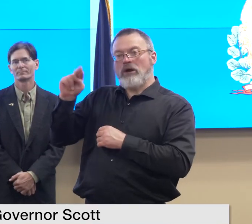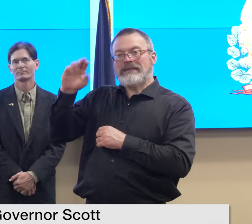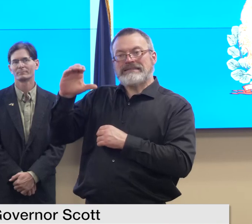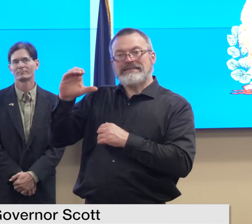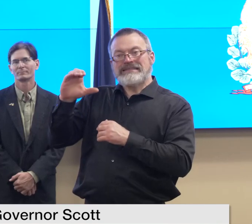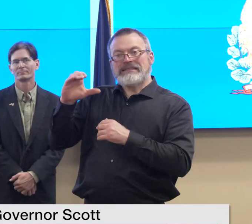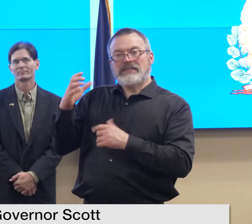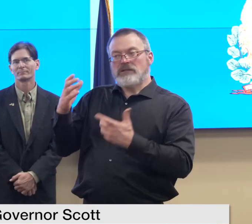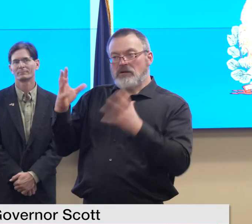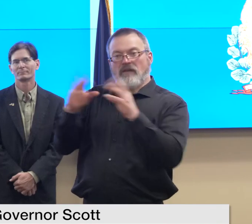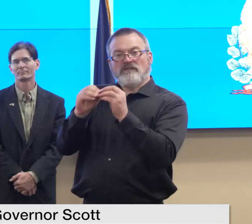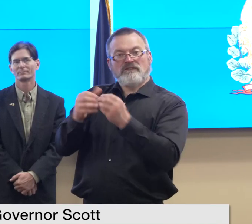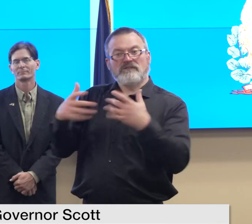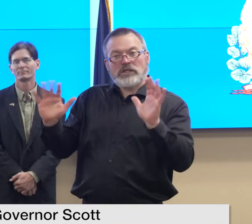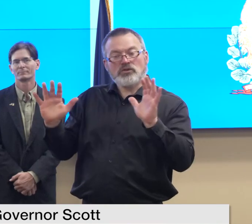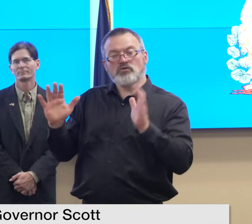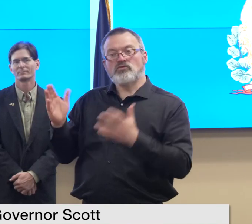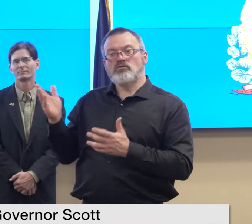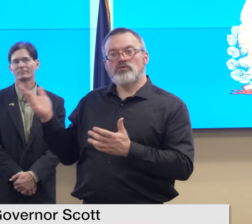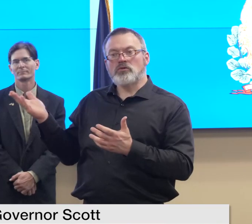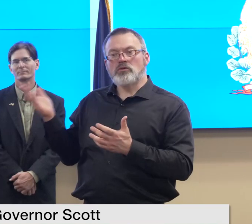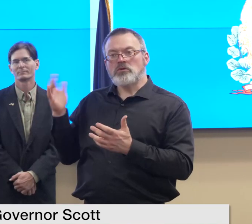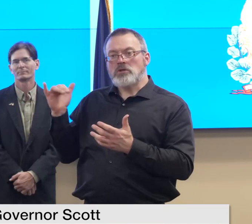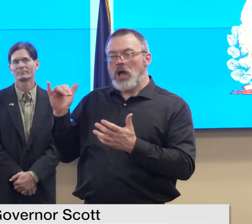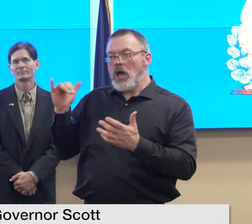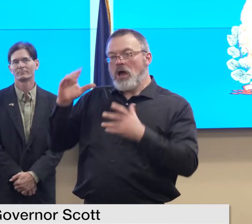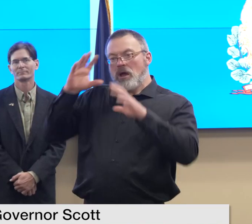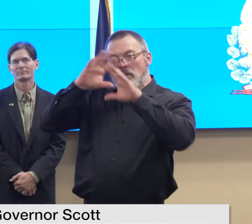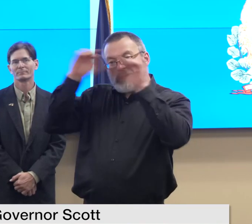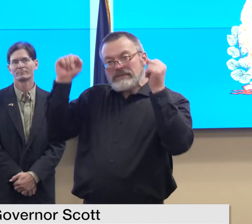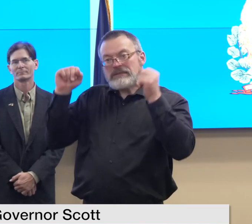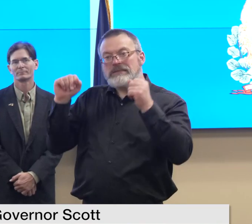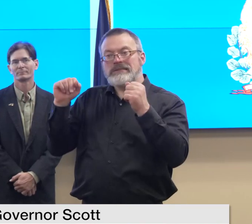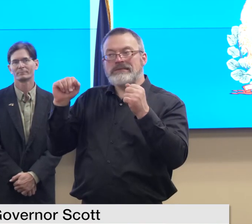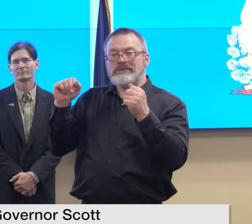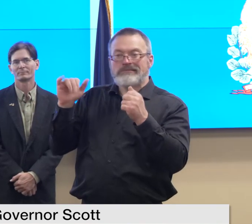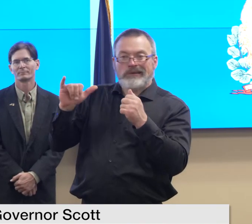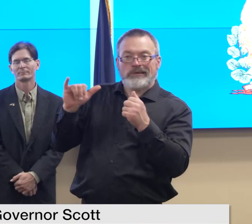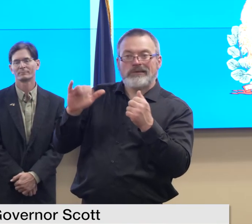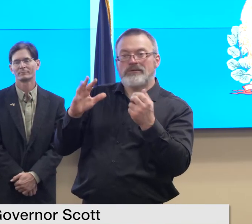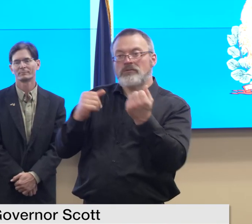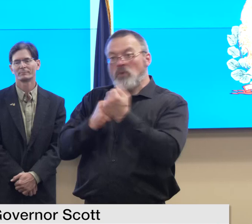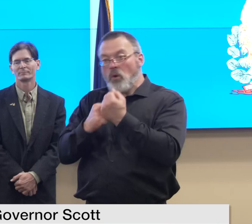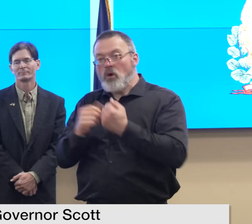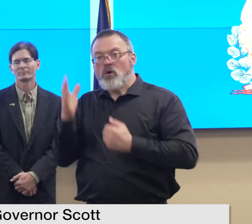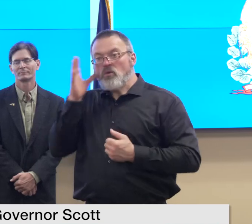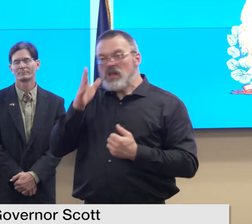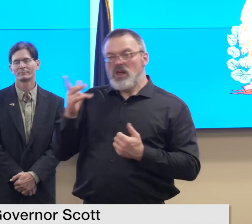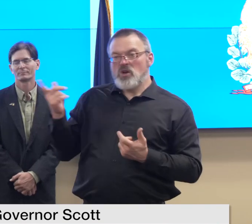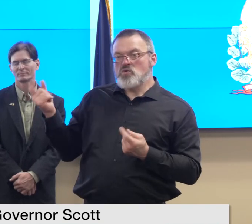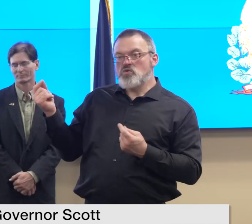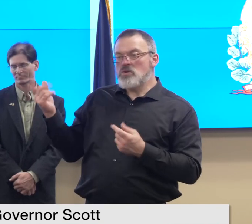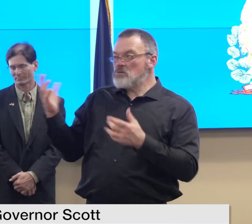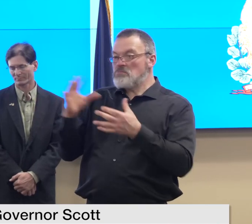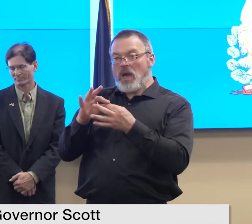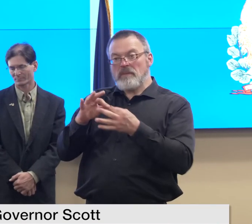coalesced around the former president uh any any thoughts just on where it landed um